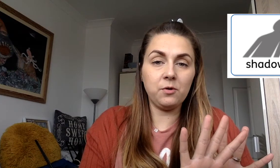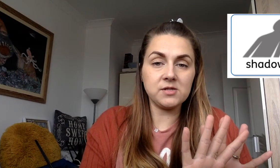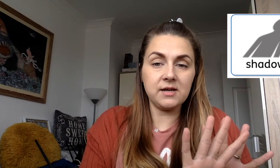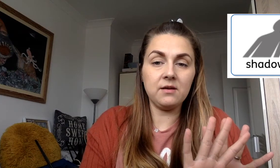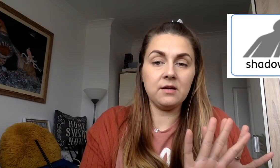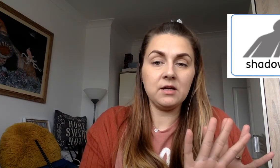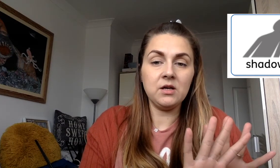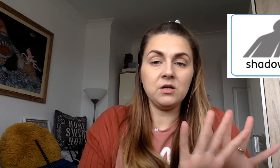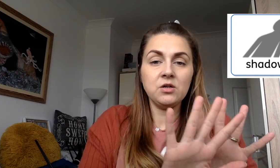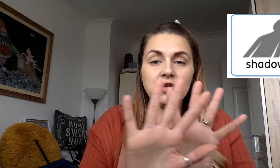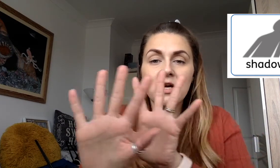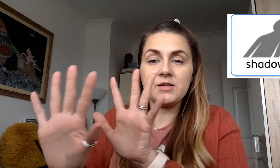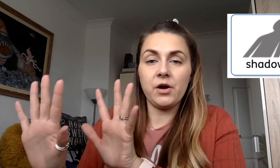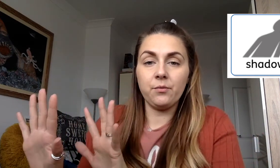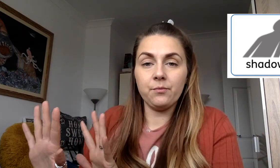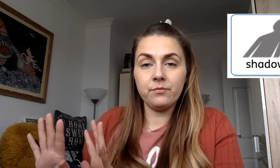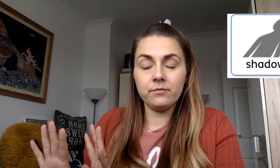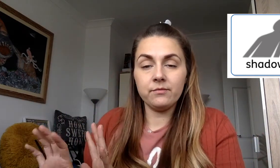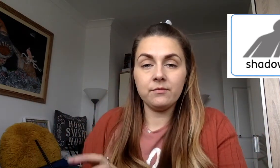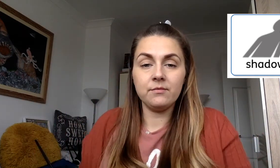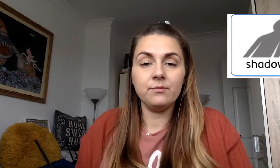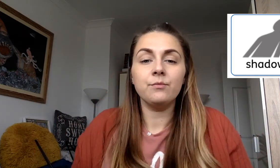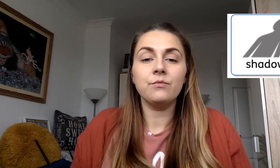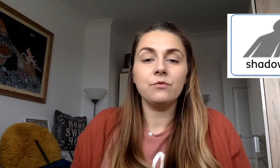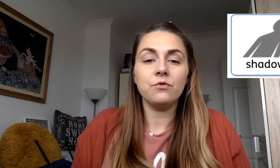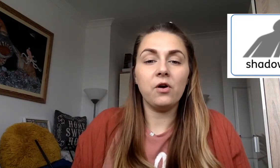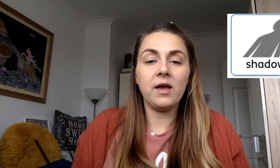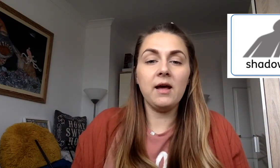body. Shadow. Try again.